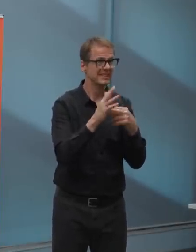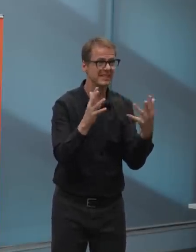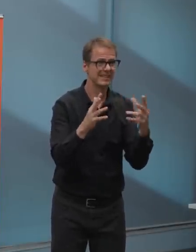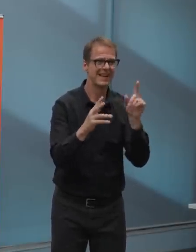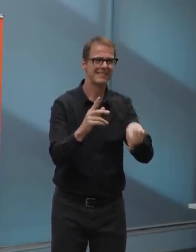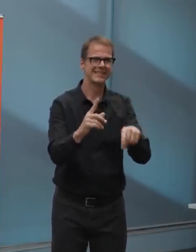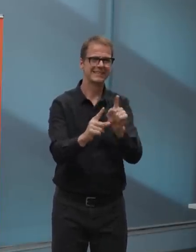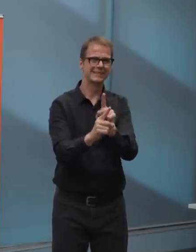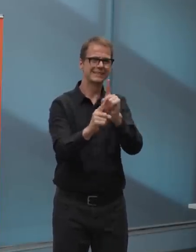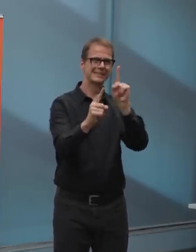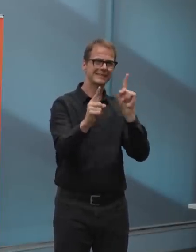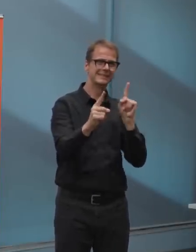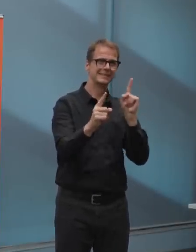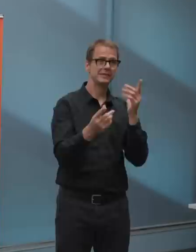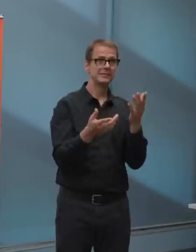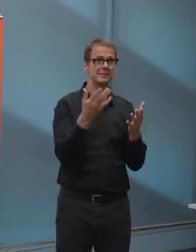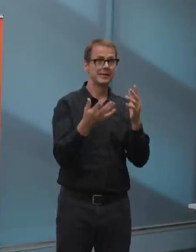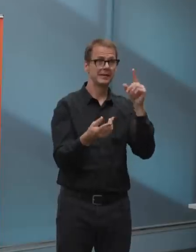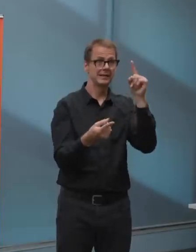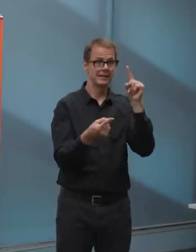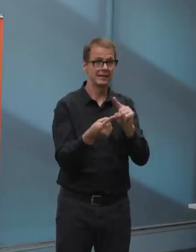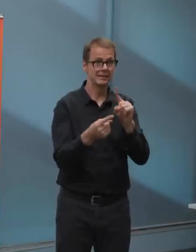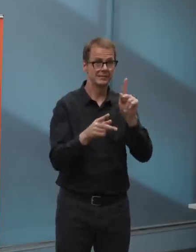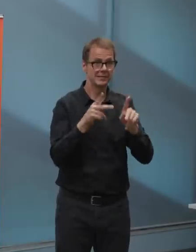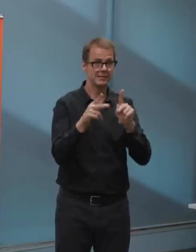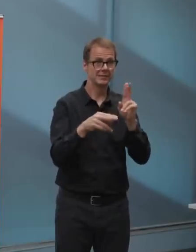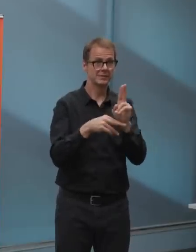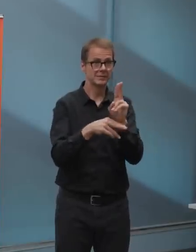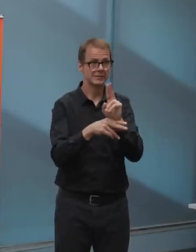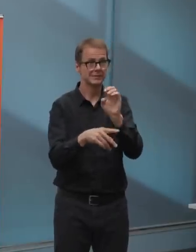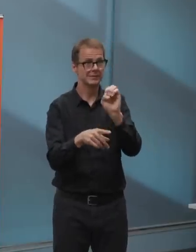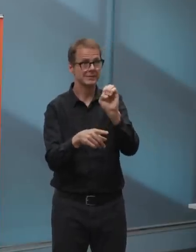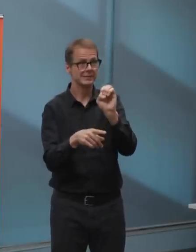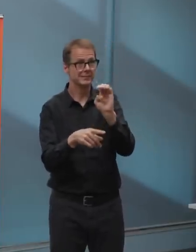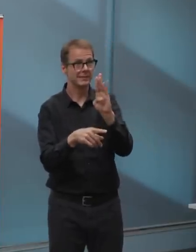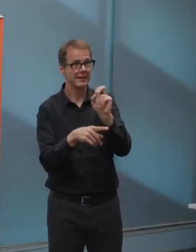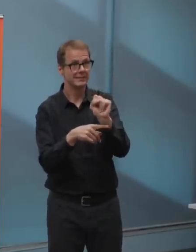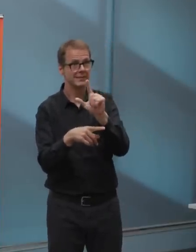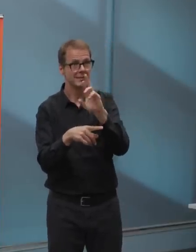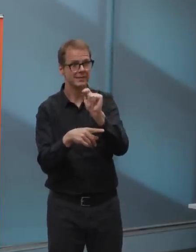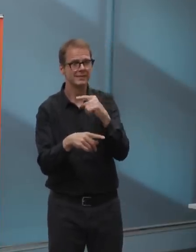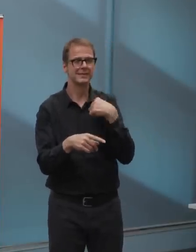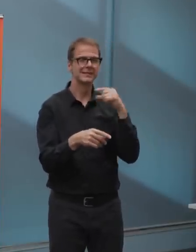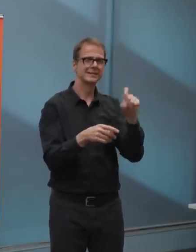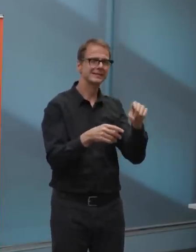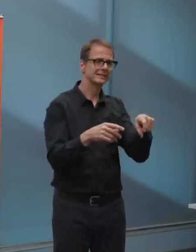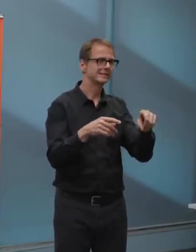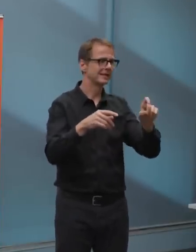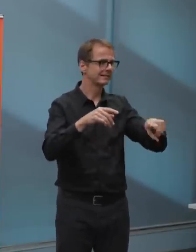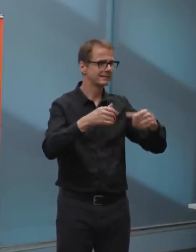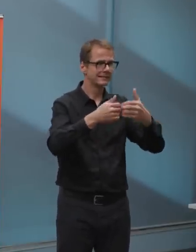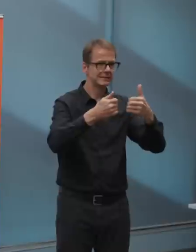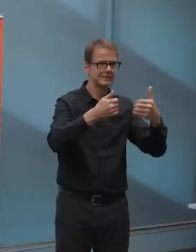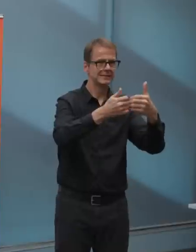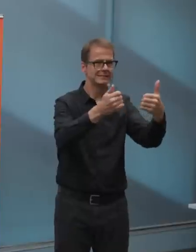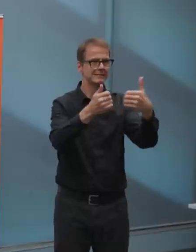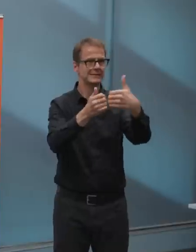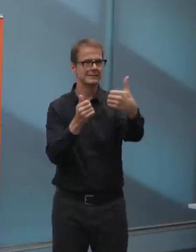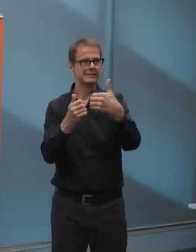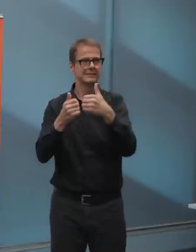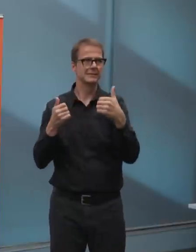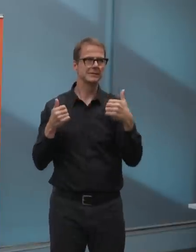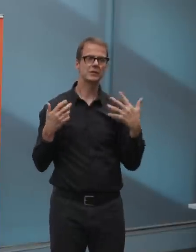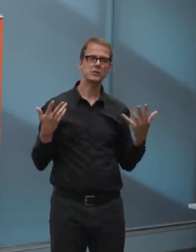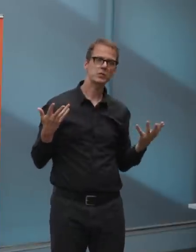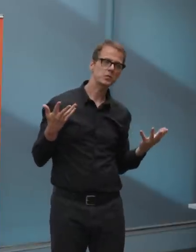just as many buses as we were running before. So that's full cost, half revenue, even if we're recovering the revenue and, you know, two to